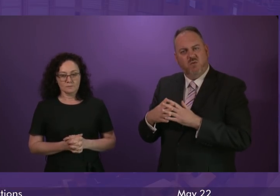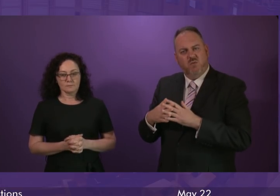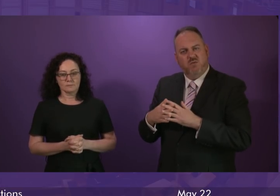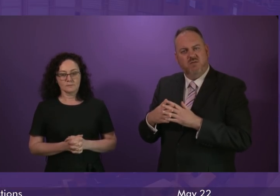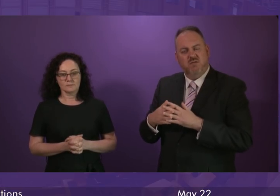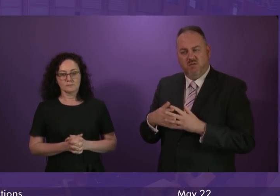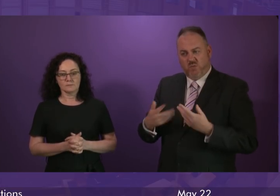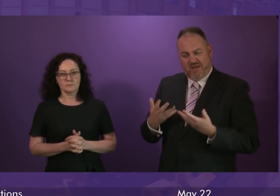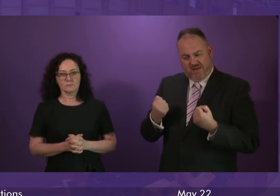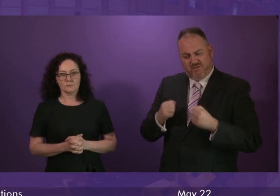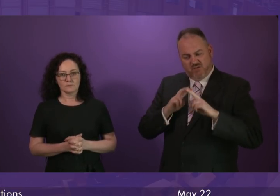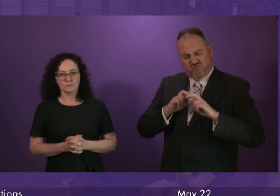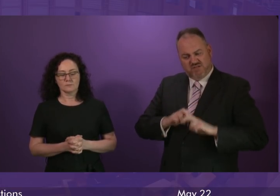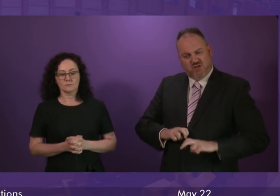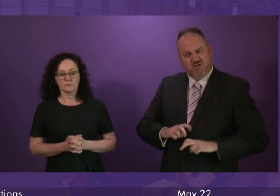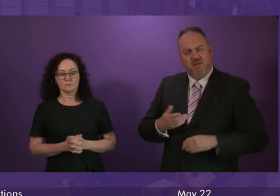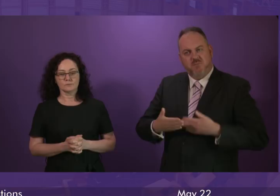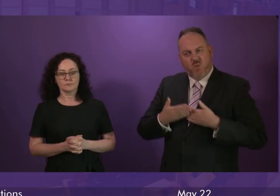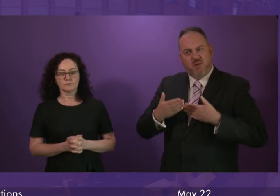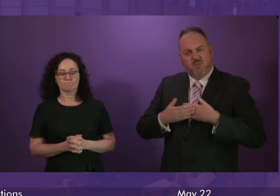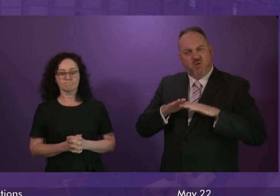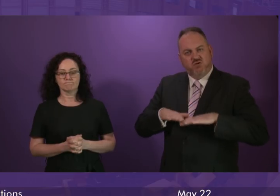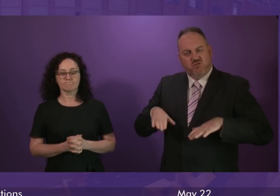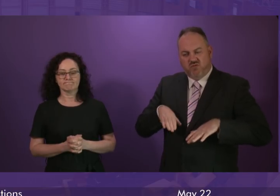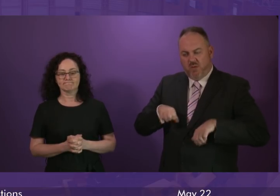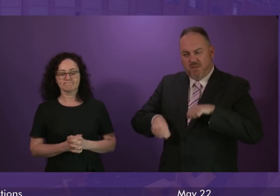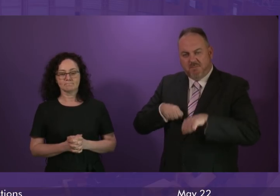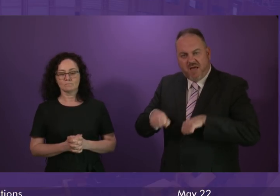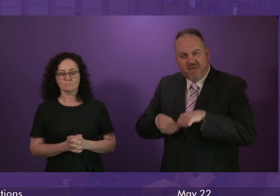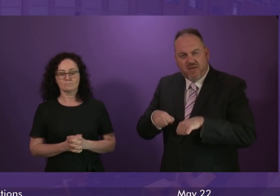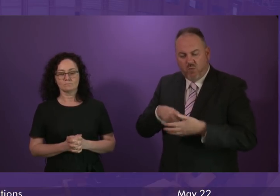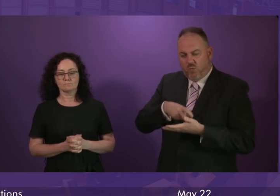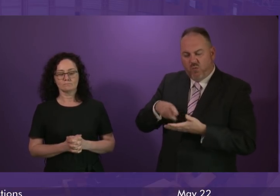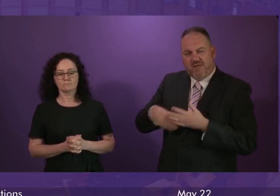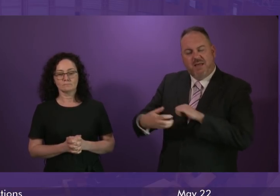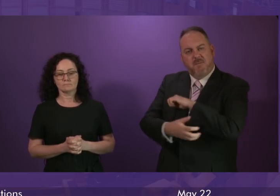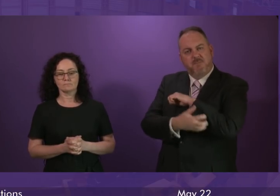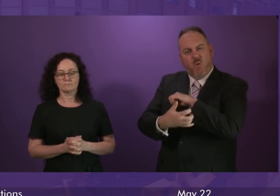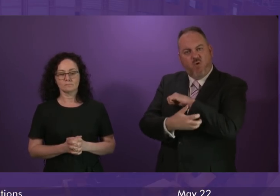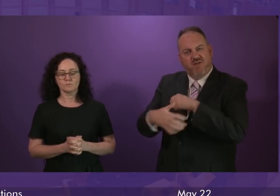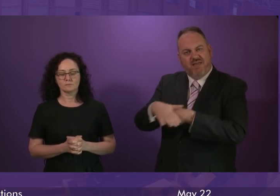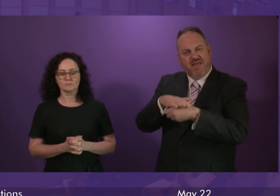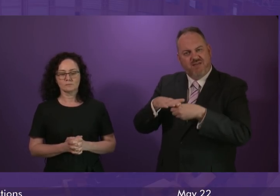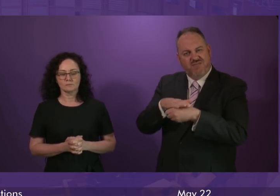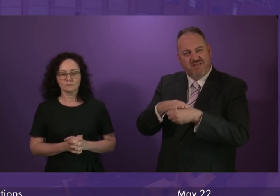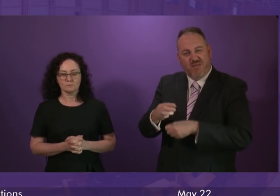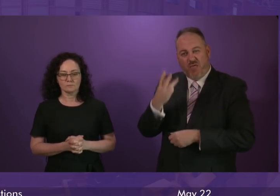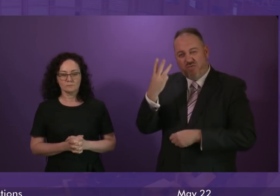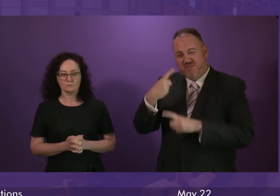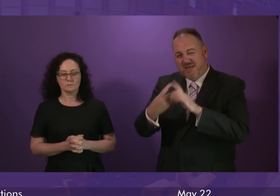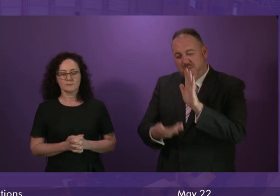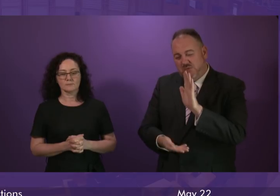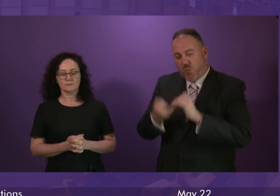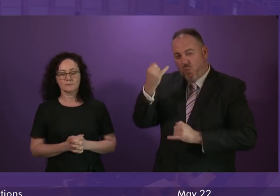Sustran's research out today tells us that children on bike or on foot in the most deprived areas of Scotland are more than three times as